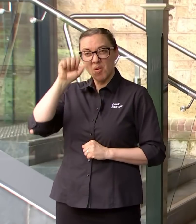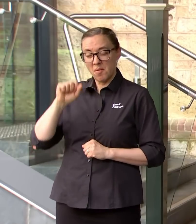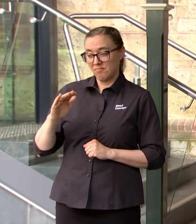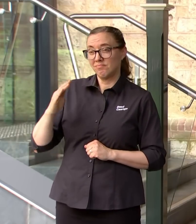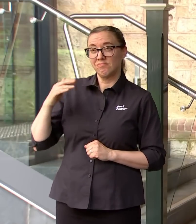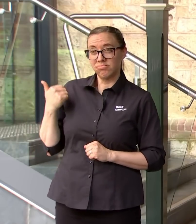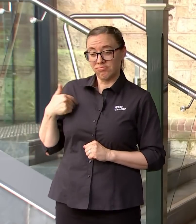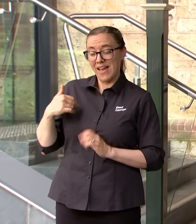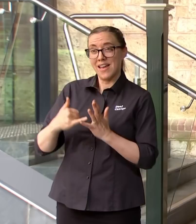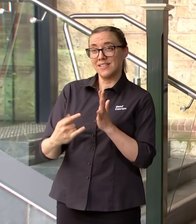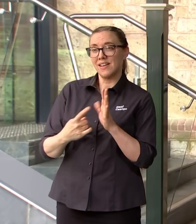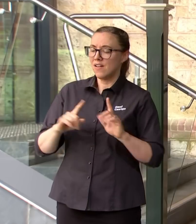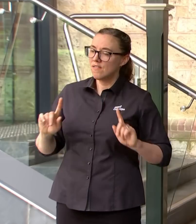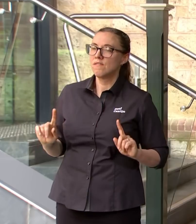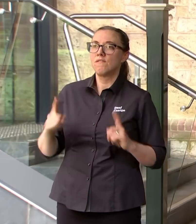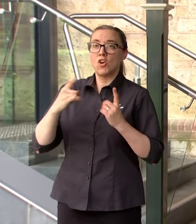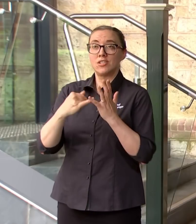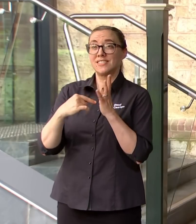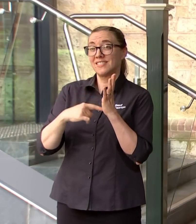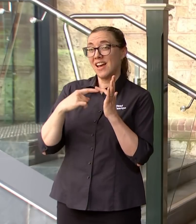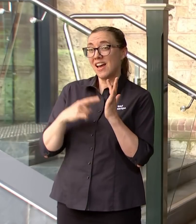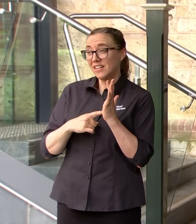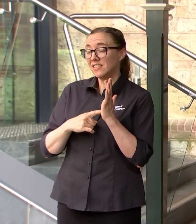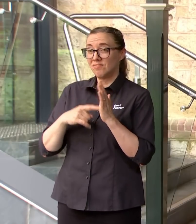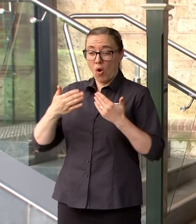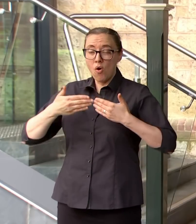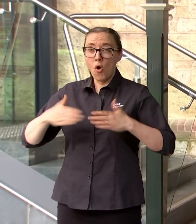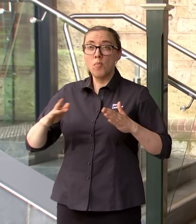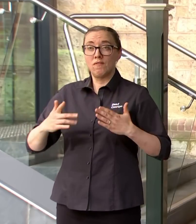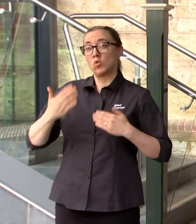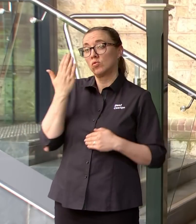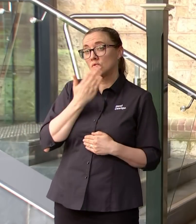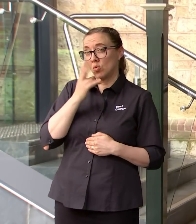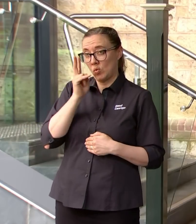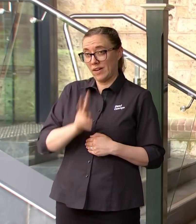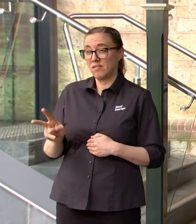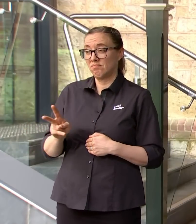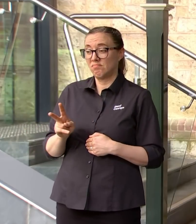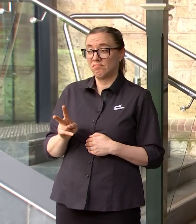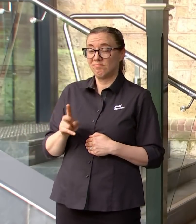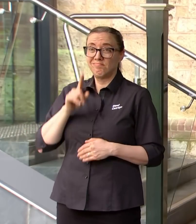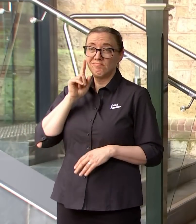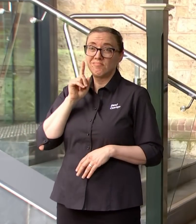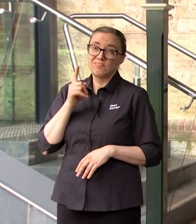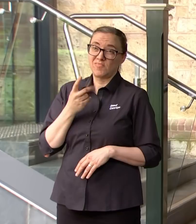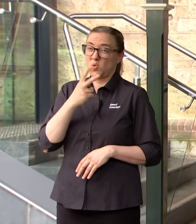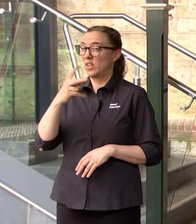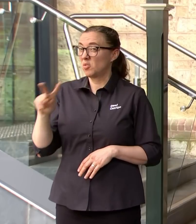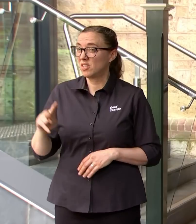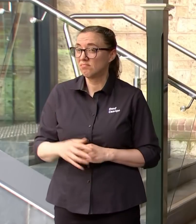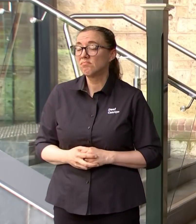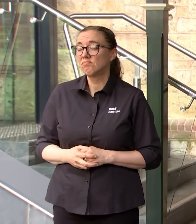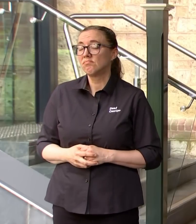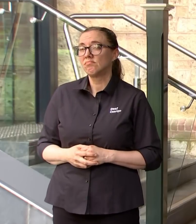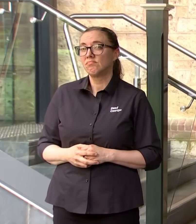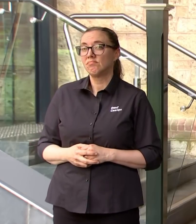very first days that Australia lost to the coronavirus back in 2020 we have had